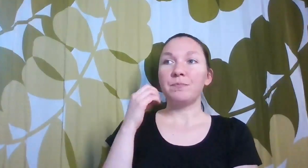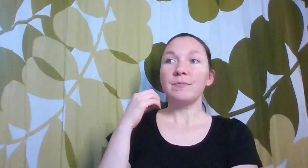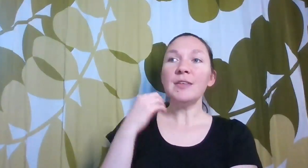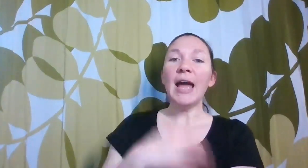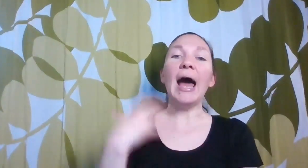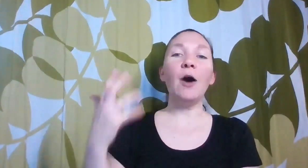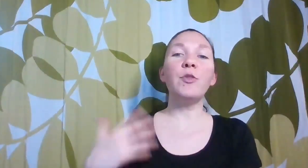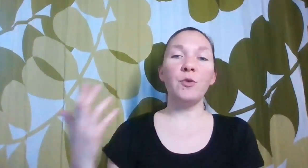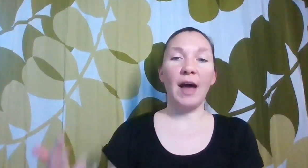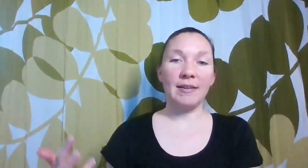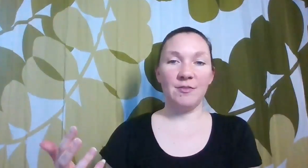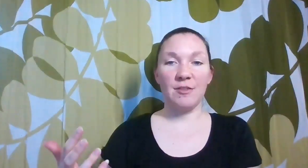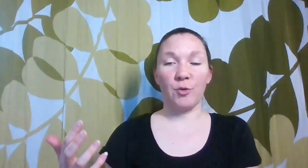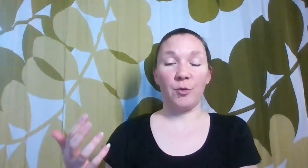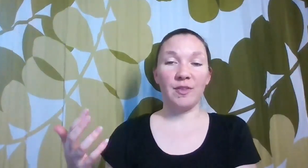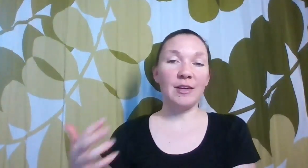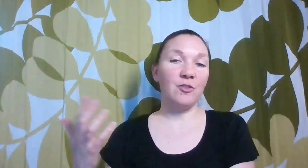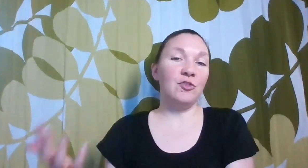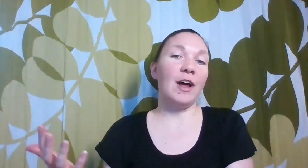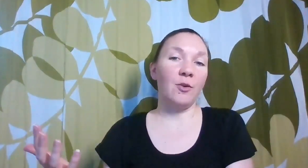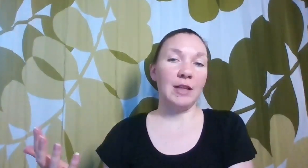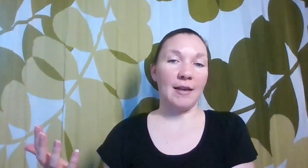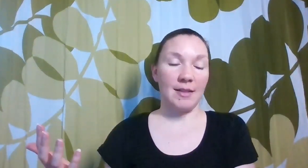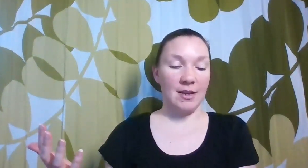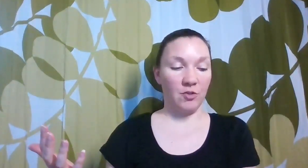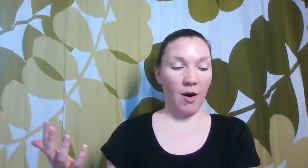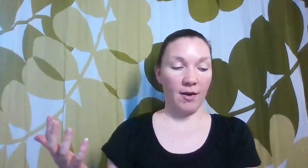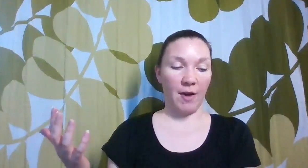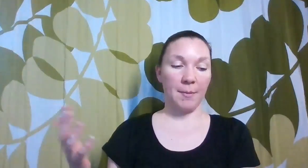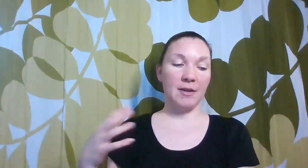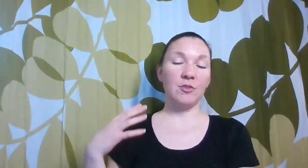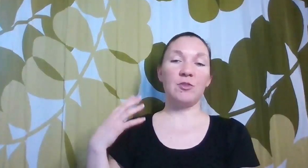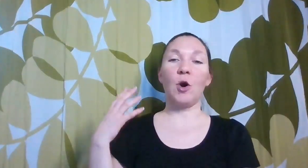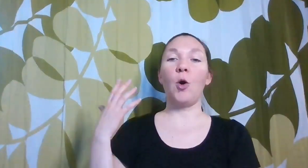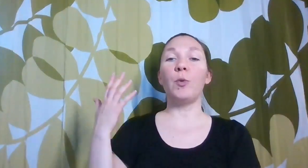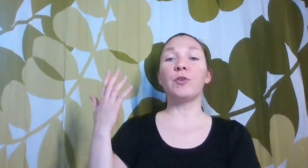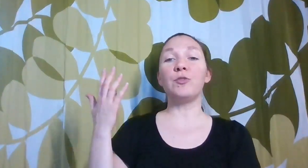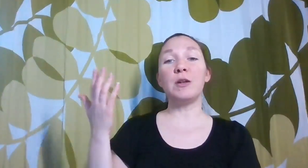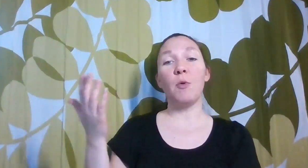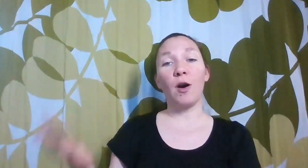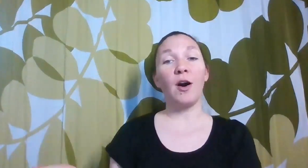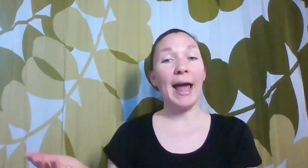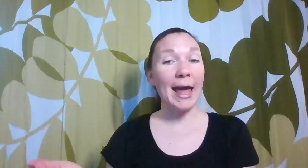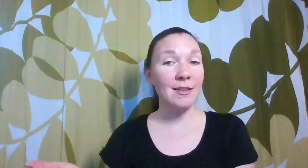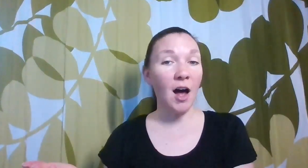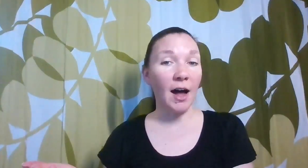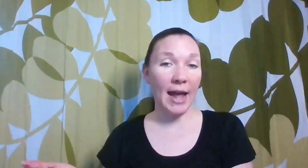how those activities or those skills generalize into our environment. So we're doing more hands-on